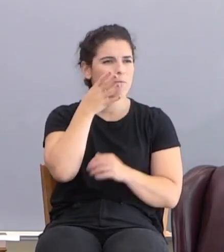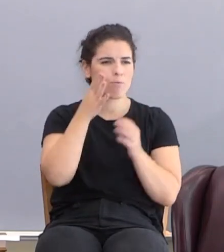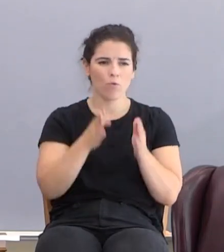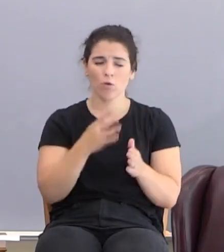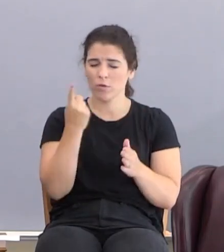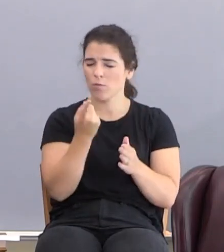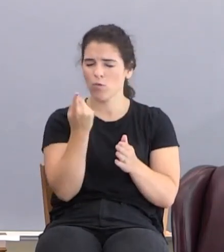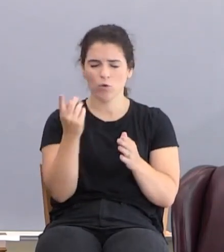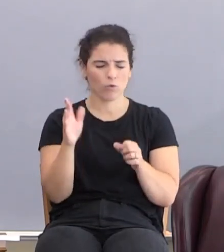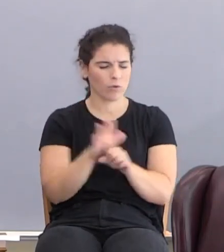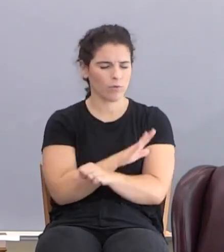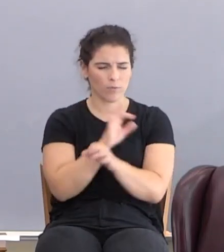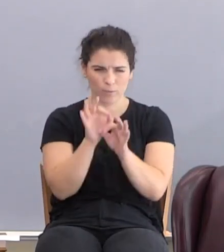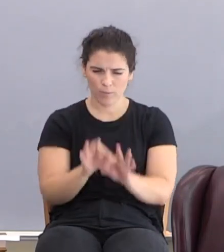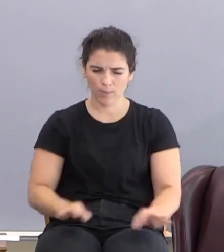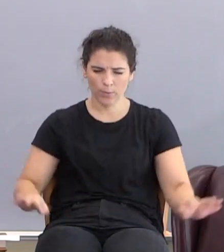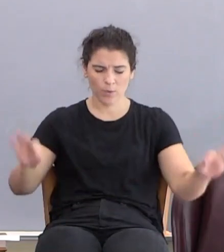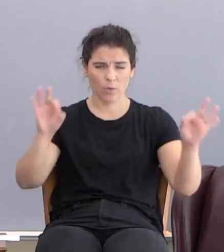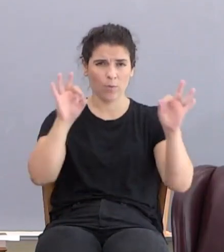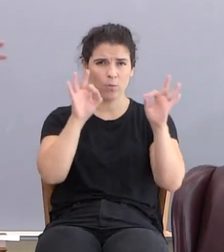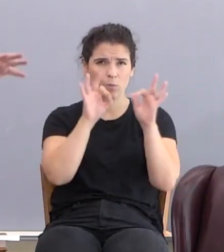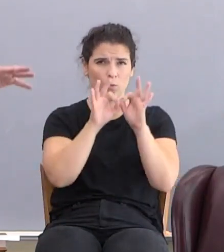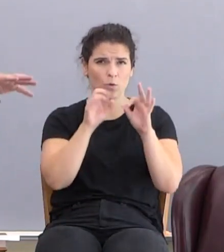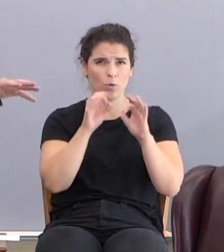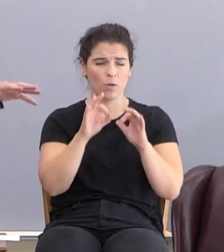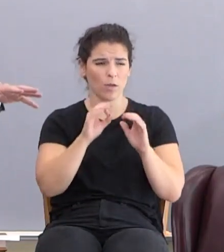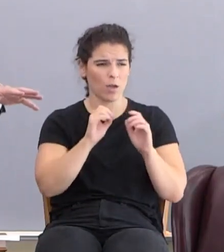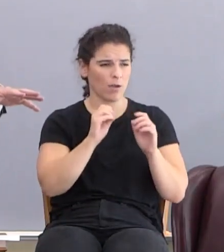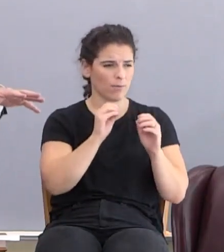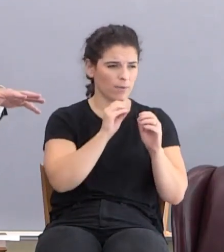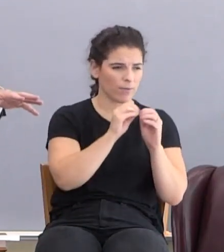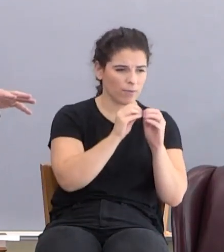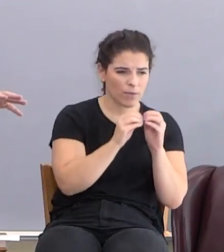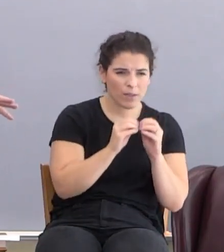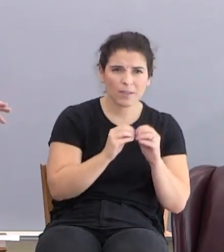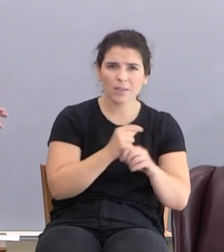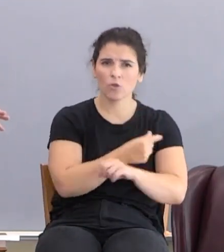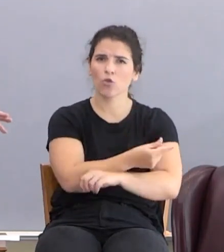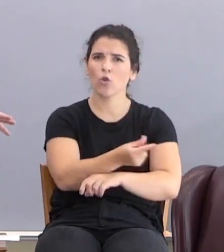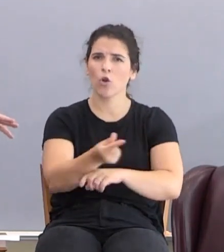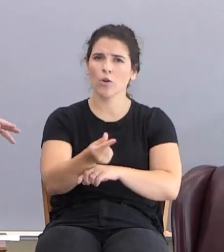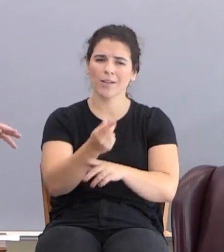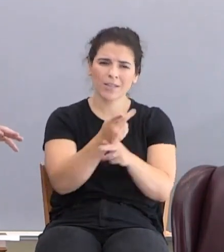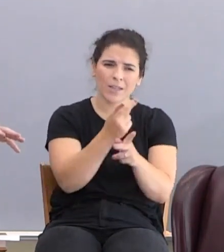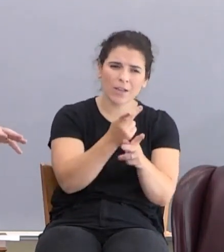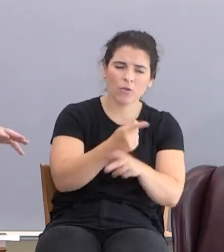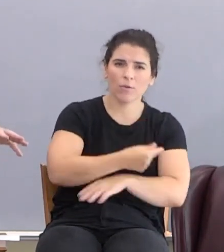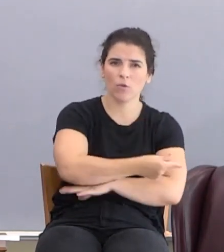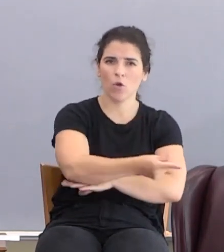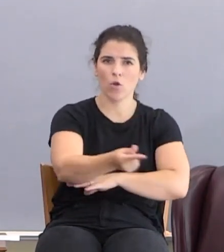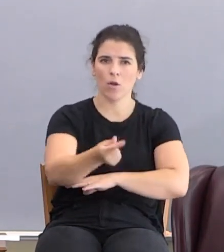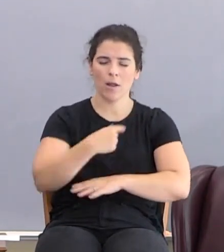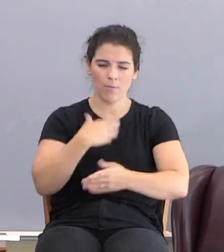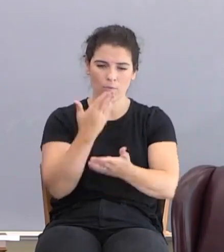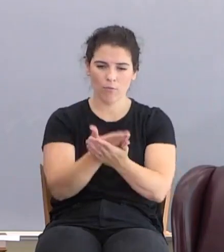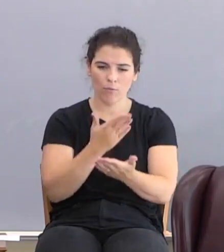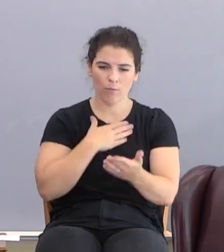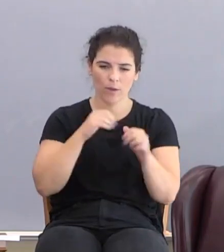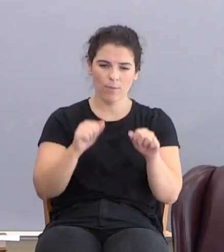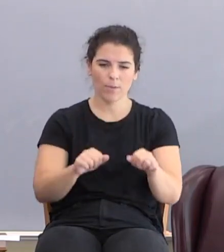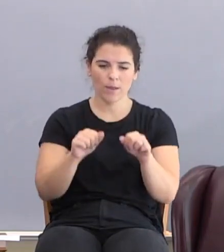worthy of tending to the garden. I've proven my ability by bringing